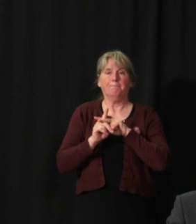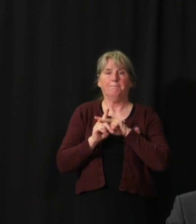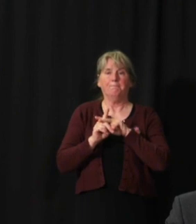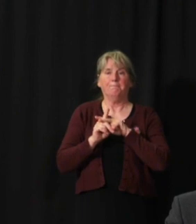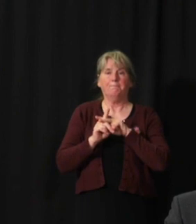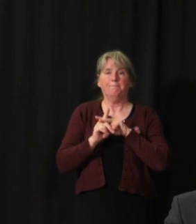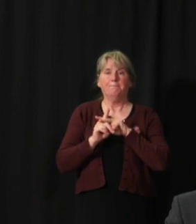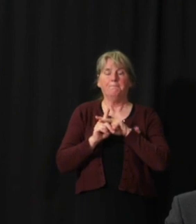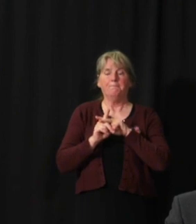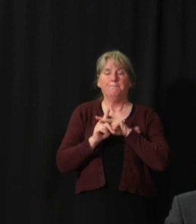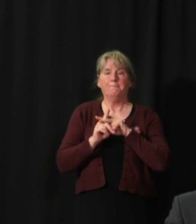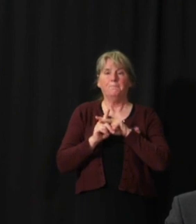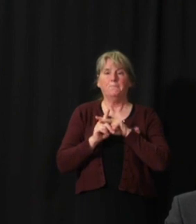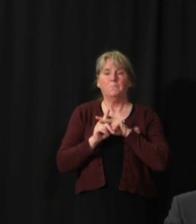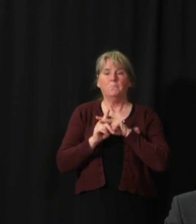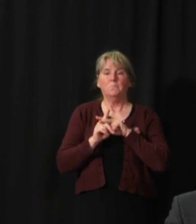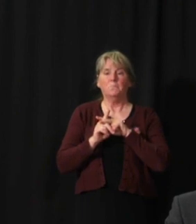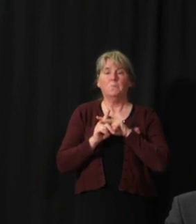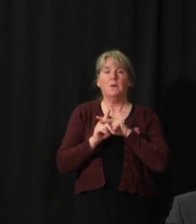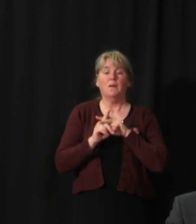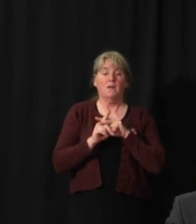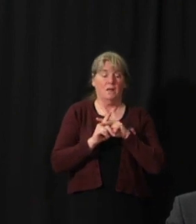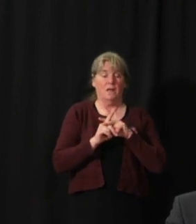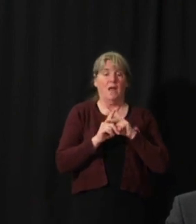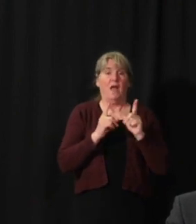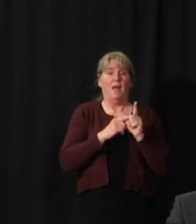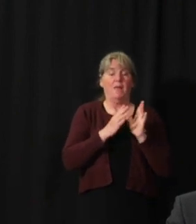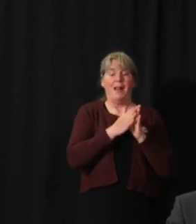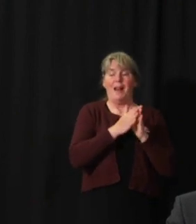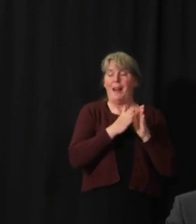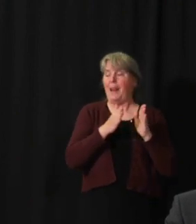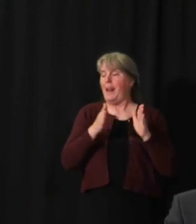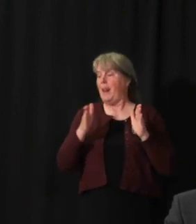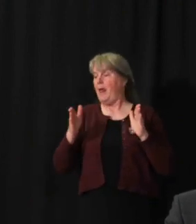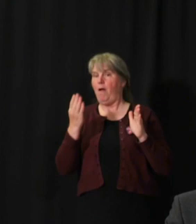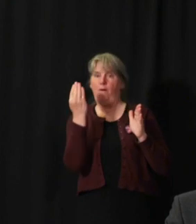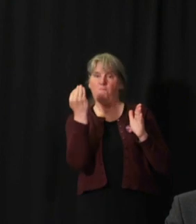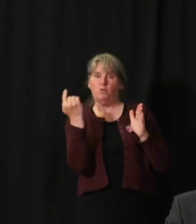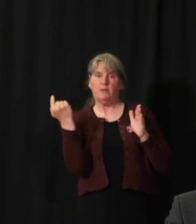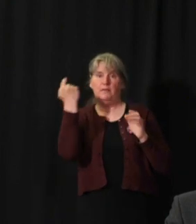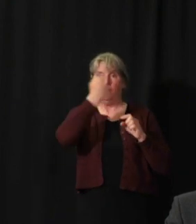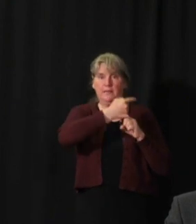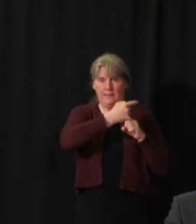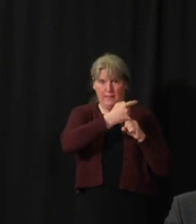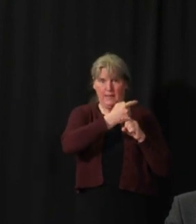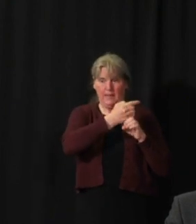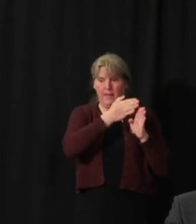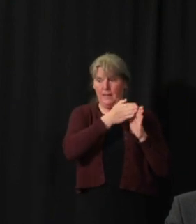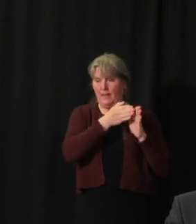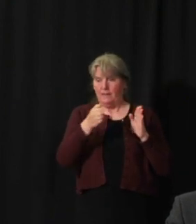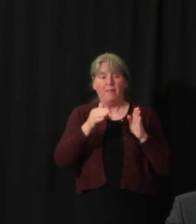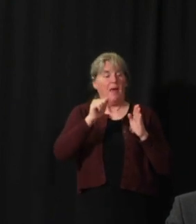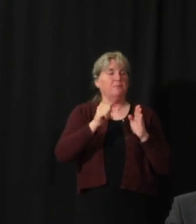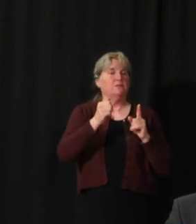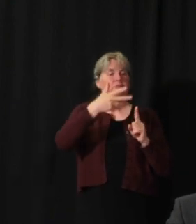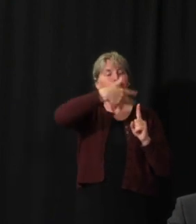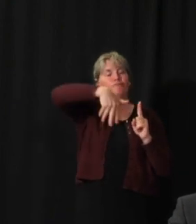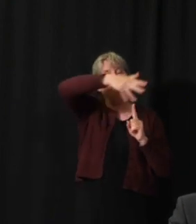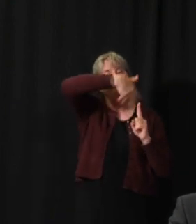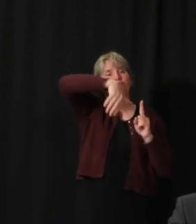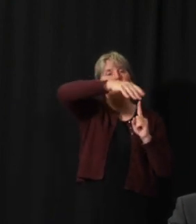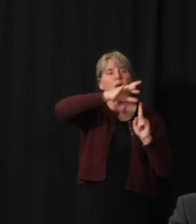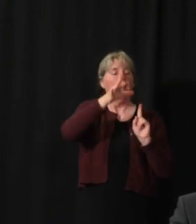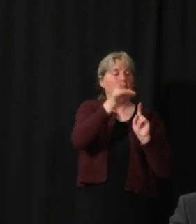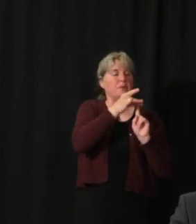and we have, during two weeks, we have that ability of the person to circulate and infect others